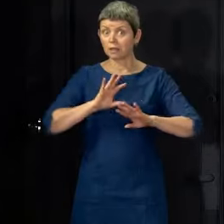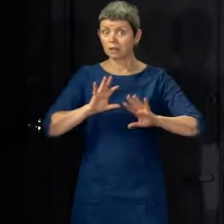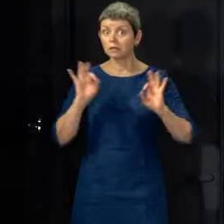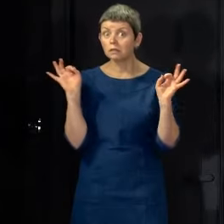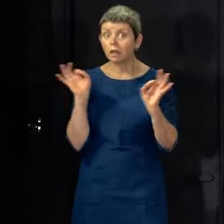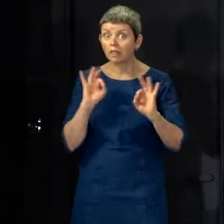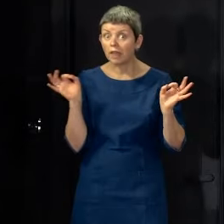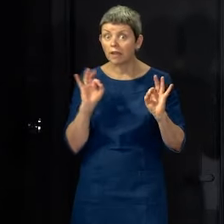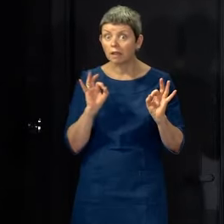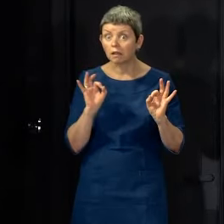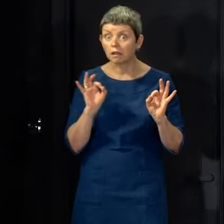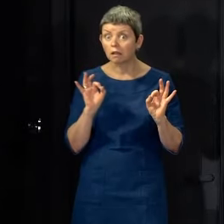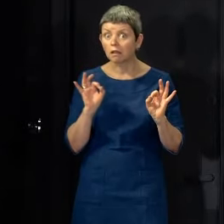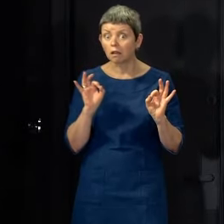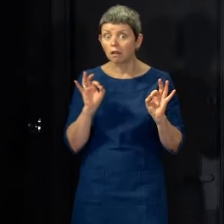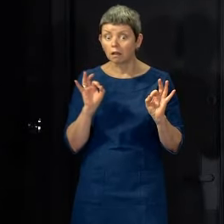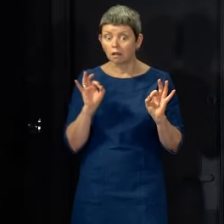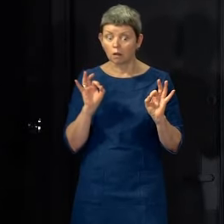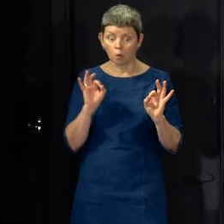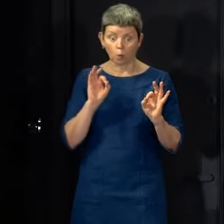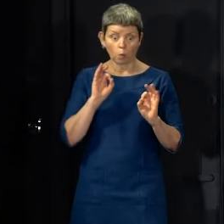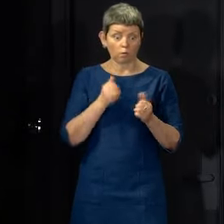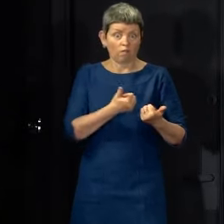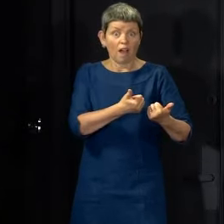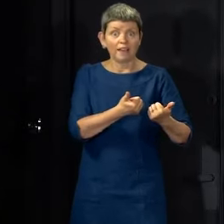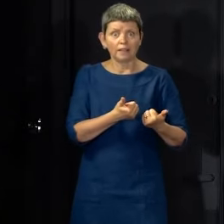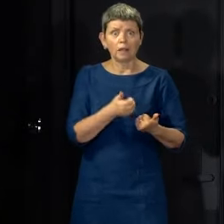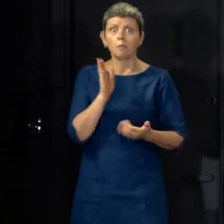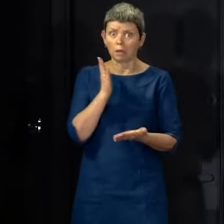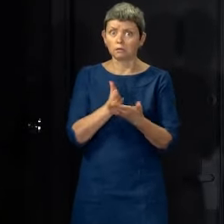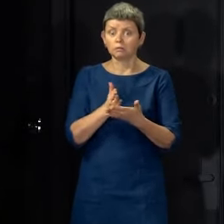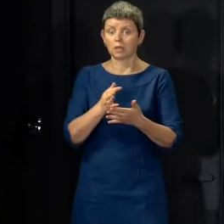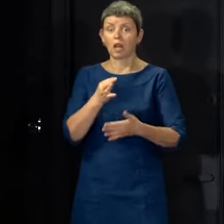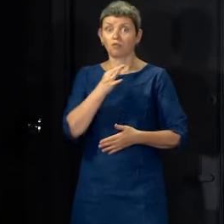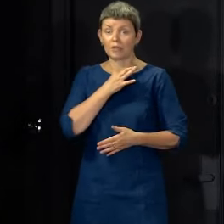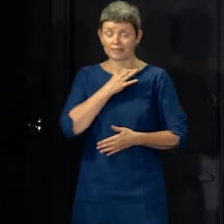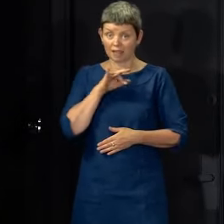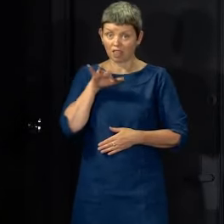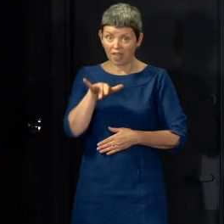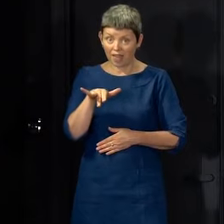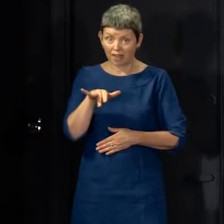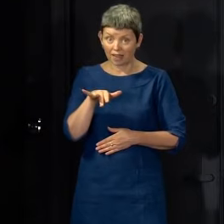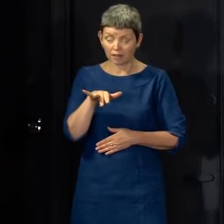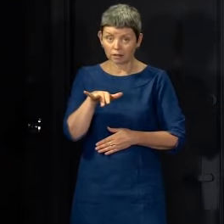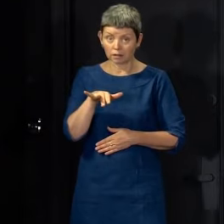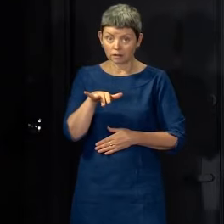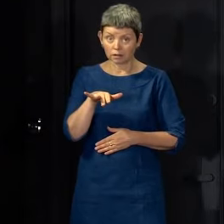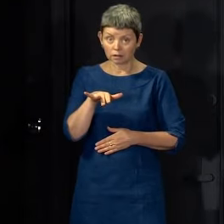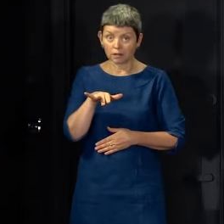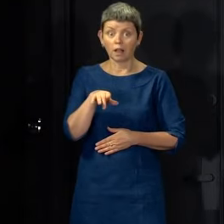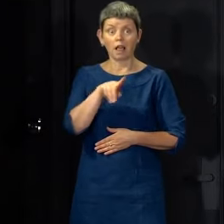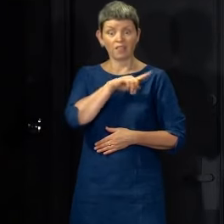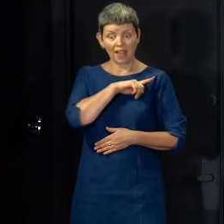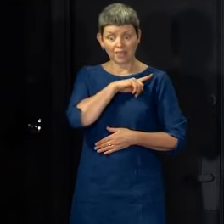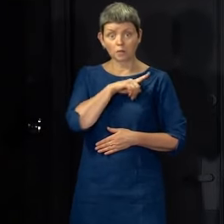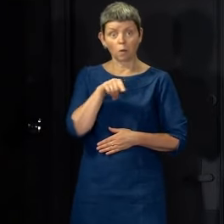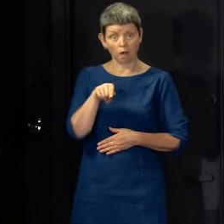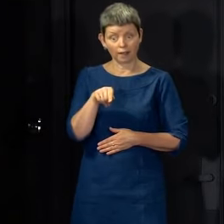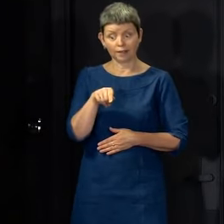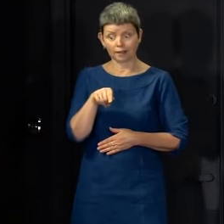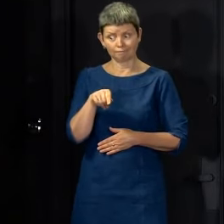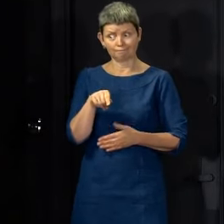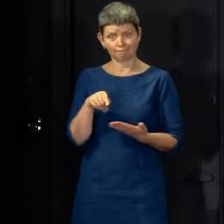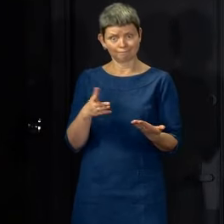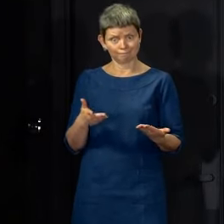interest in the government in making life more difficult for businesses than it already has to be. So the fact that we are not immediately taking that decision